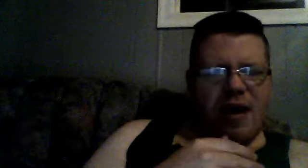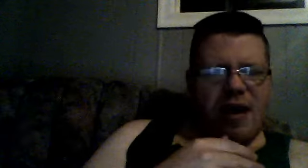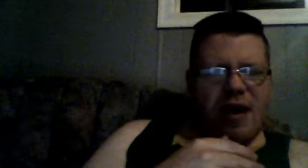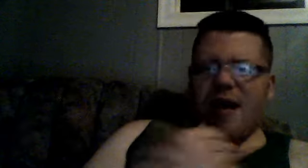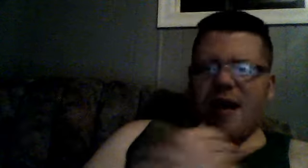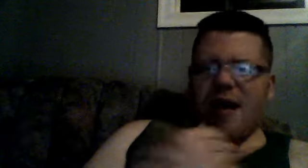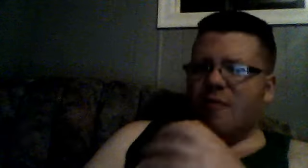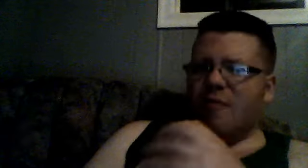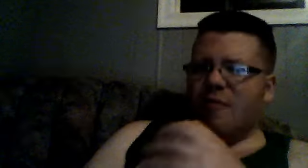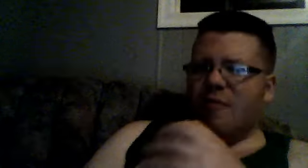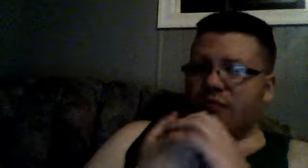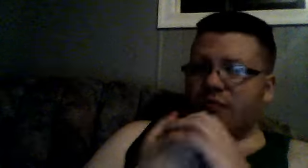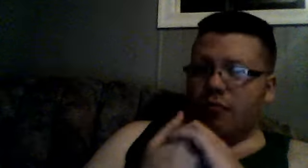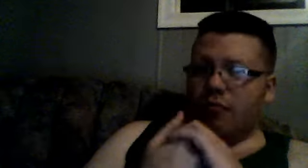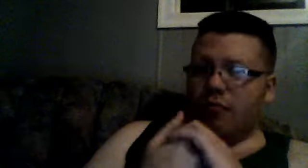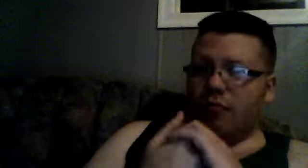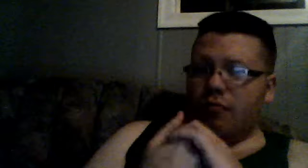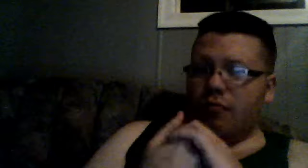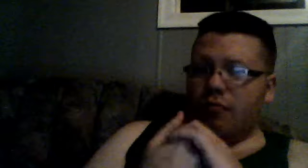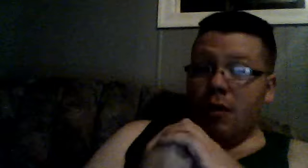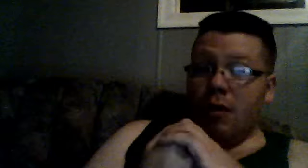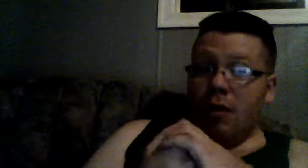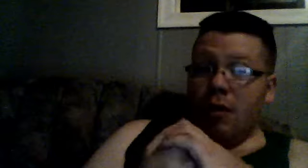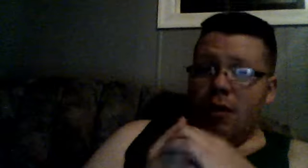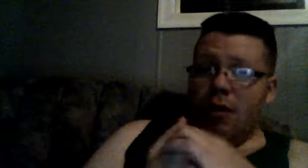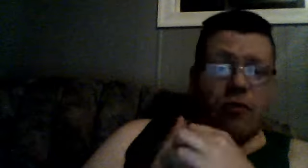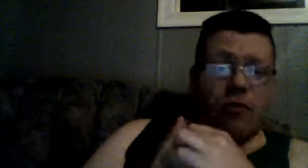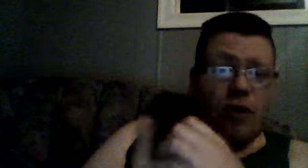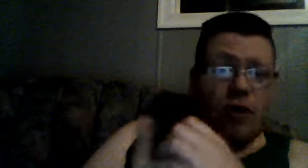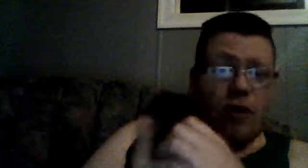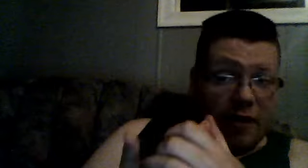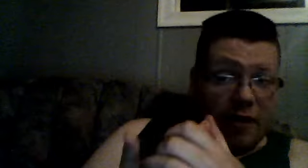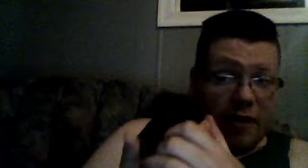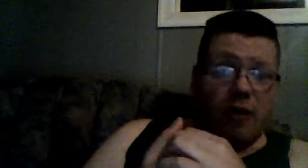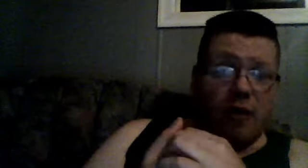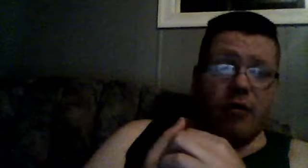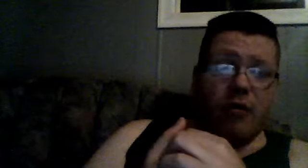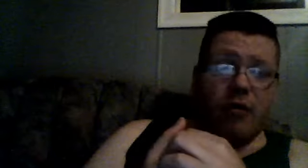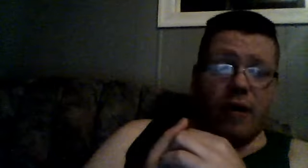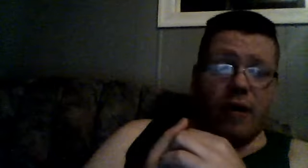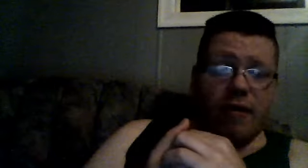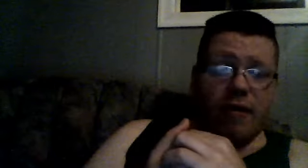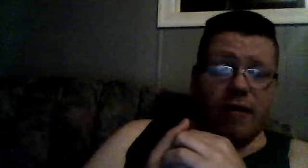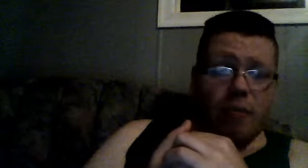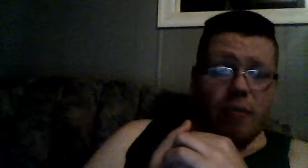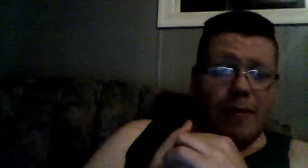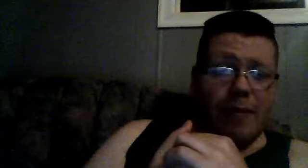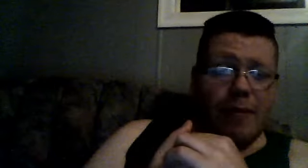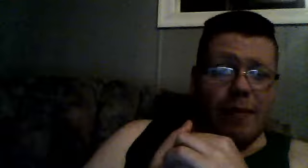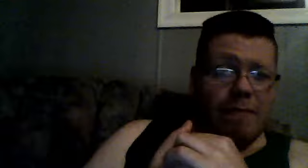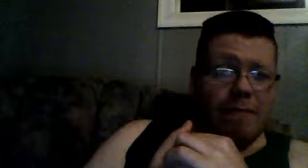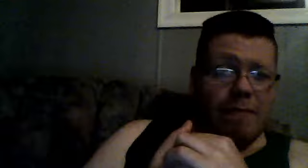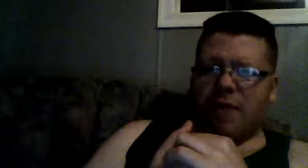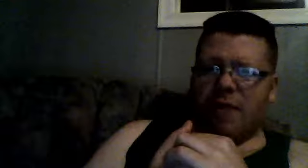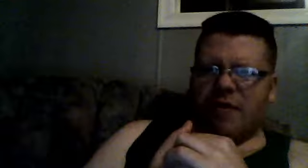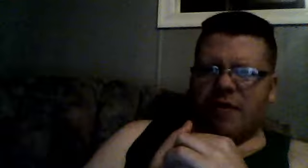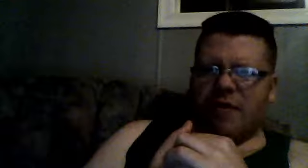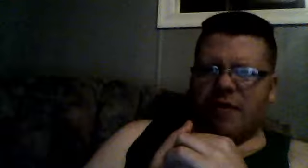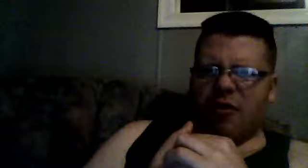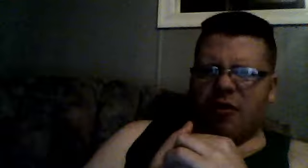and, also, Swamp Thing God cartoon, that lasts about, maybe, four or five episodes,